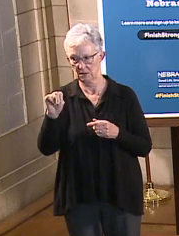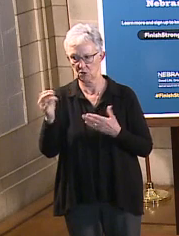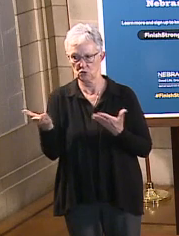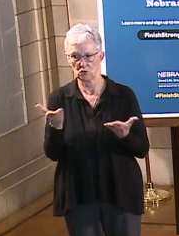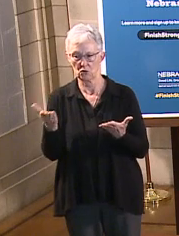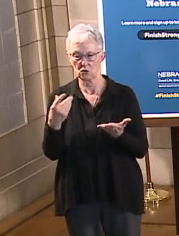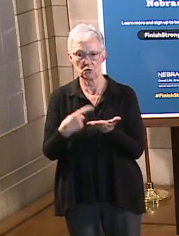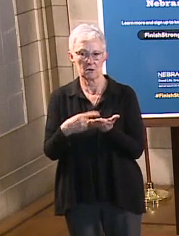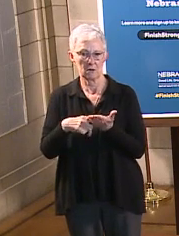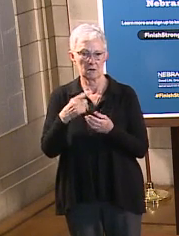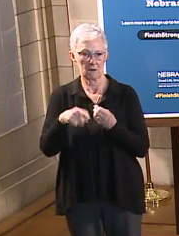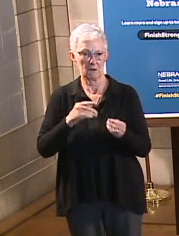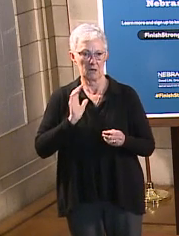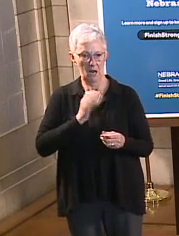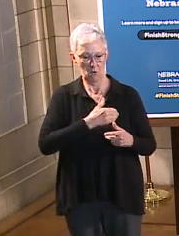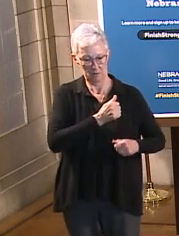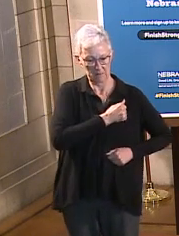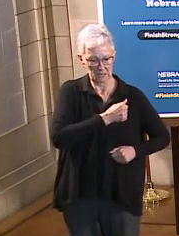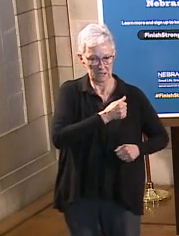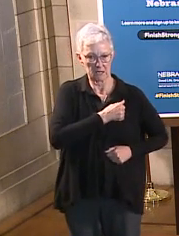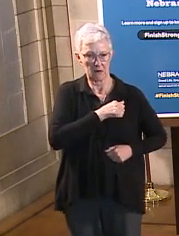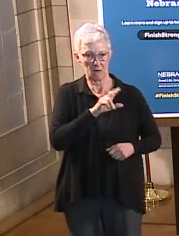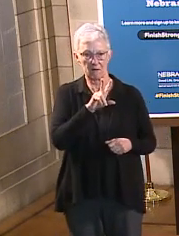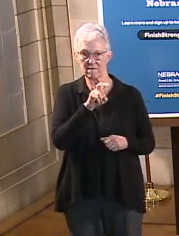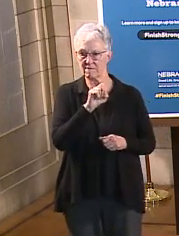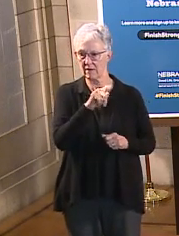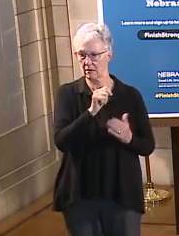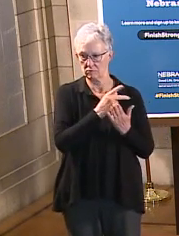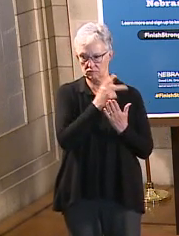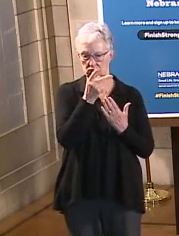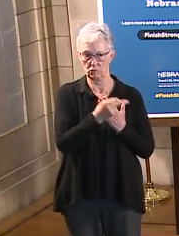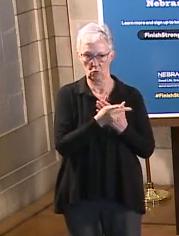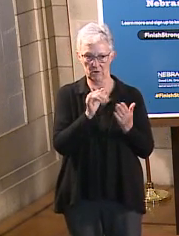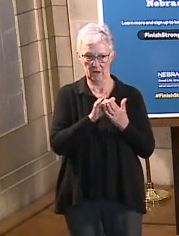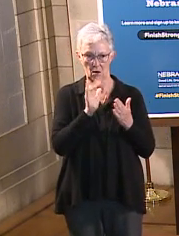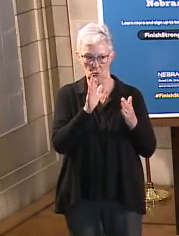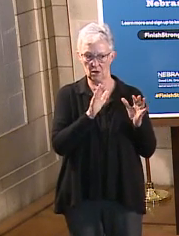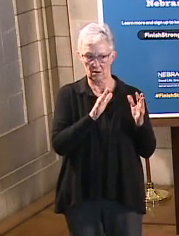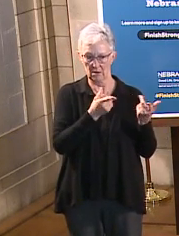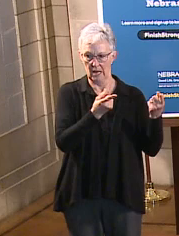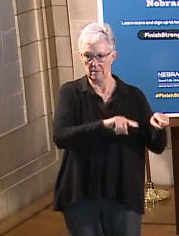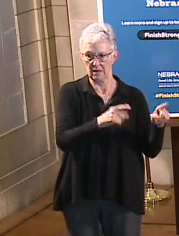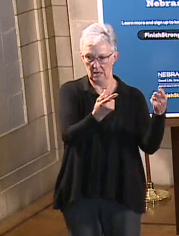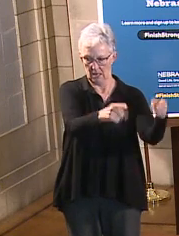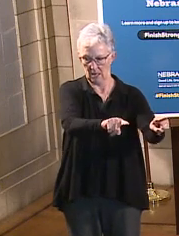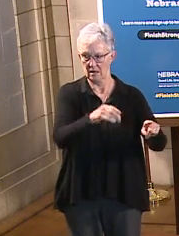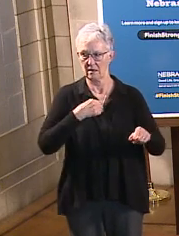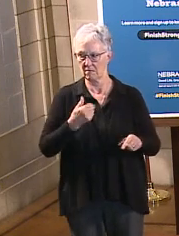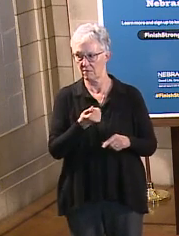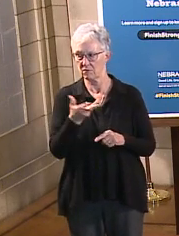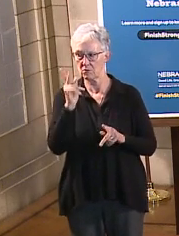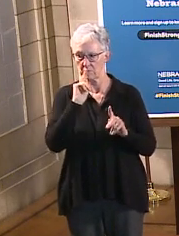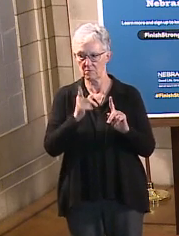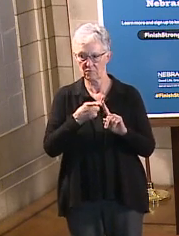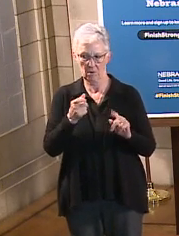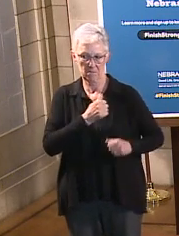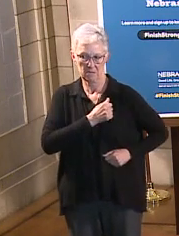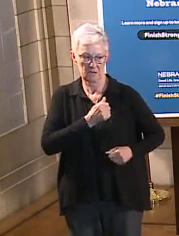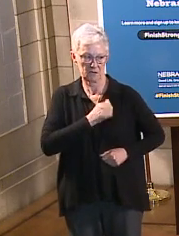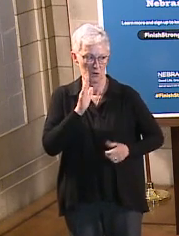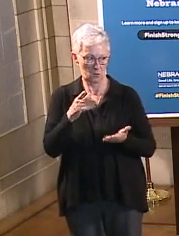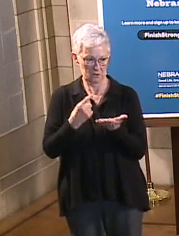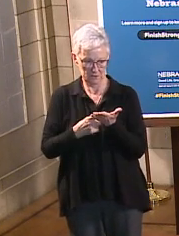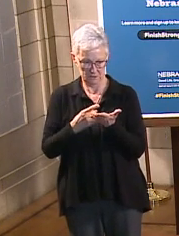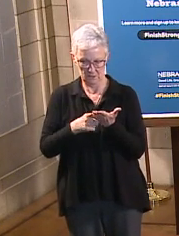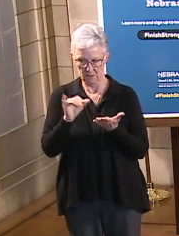veteran-friendly programs that we have going on that we're going to be expanding, and we have a couple members of our military that are going to be talking about that as well, but